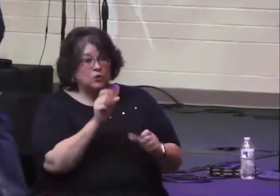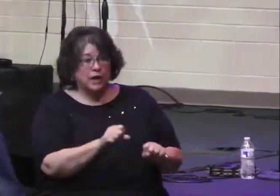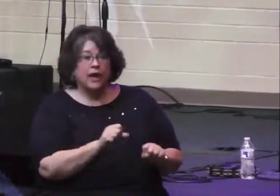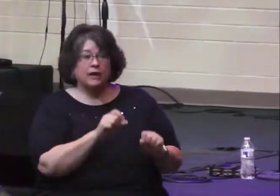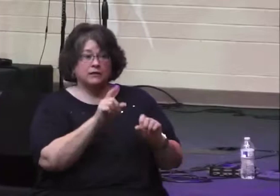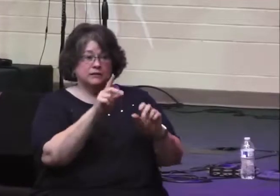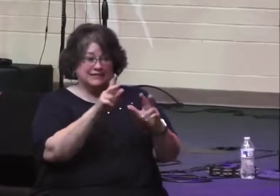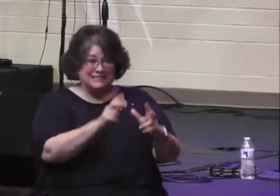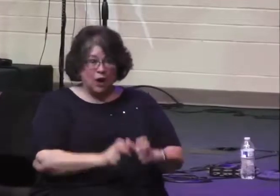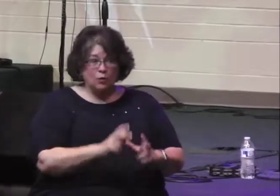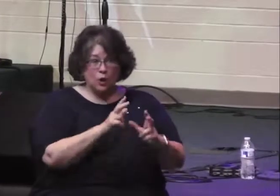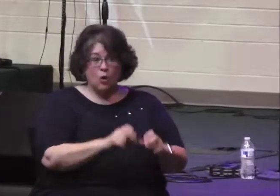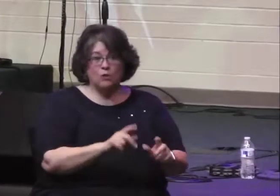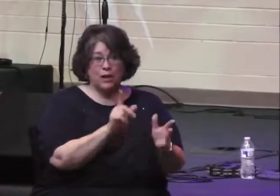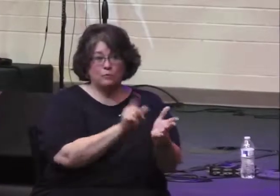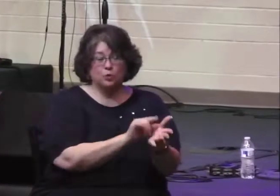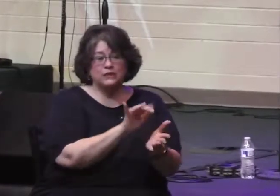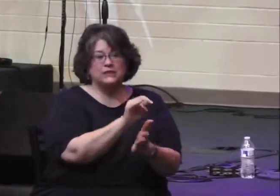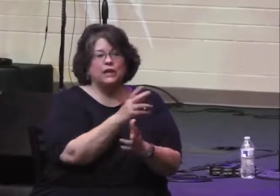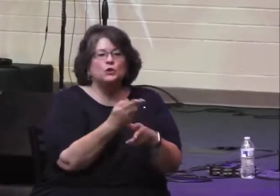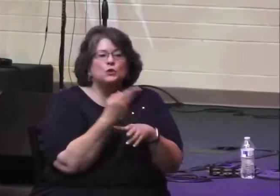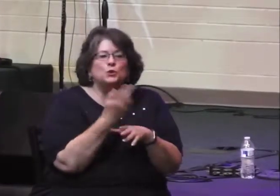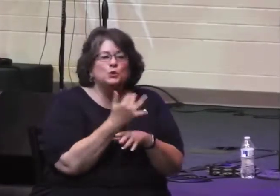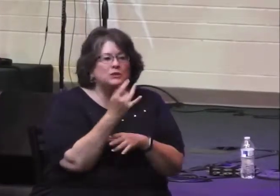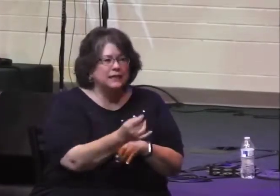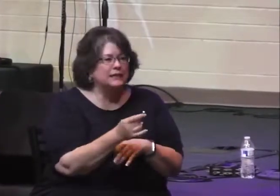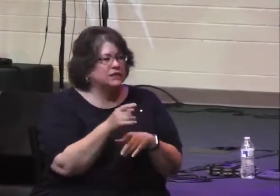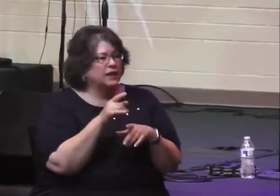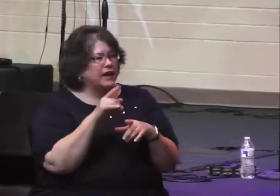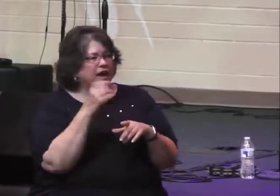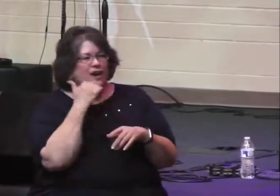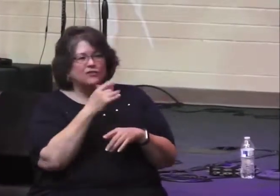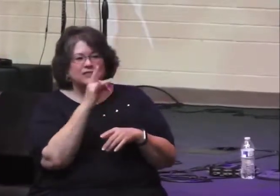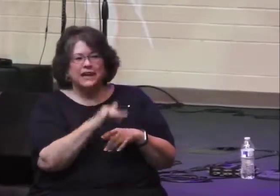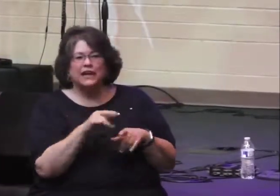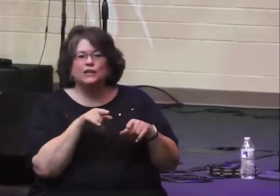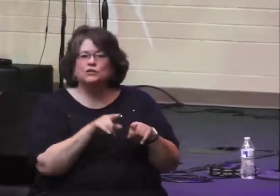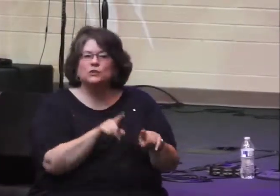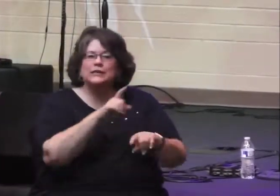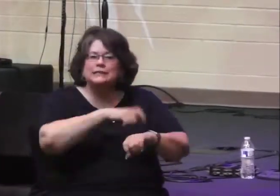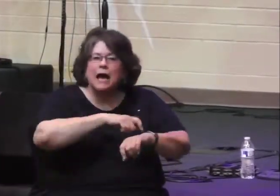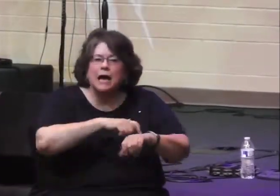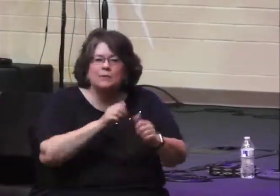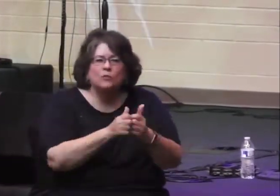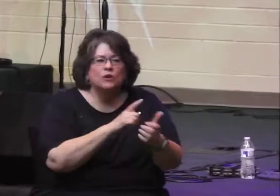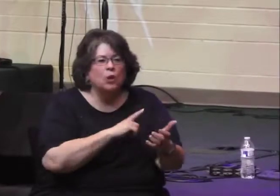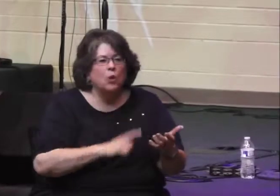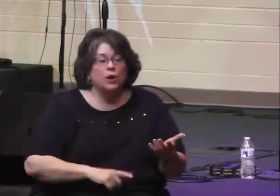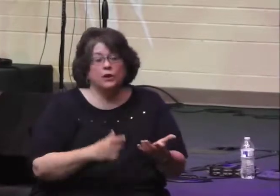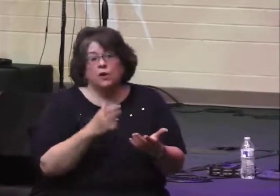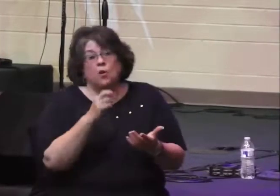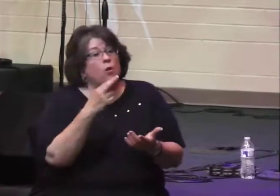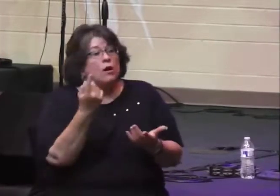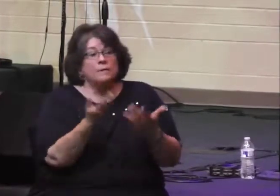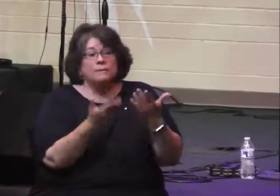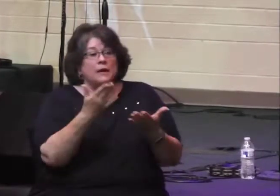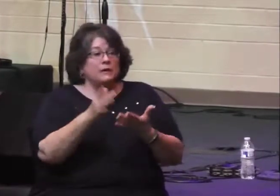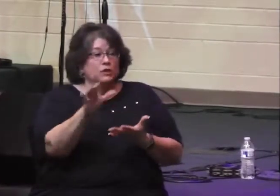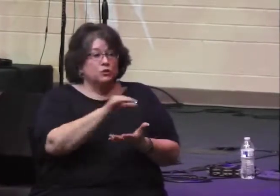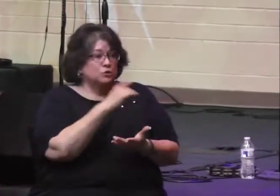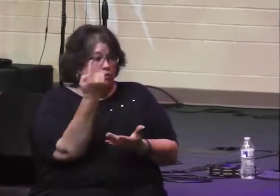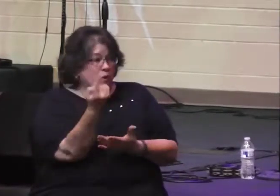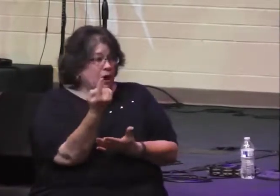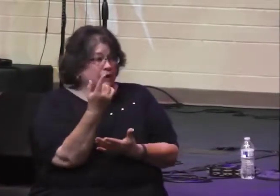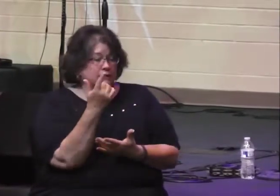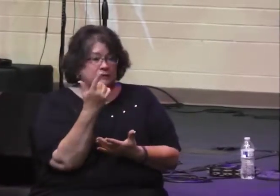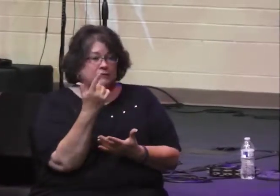of support that. And you could download this and print it off, and you could just, I think, use this in a daily time with the Lord, where you might just choose